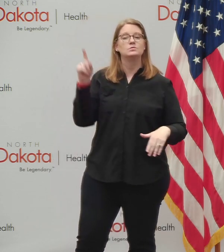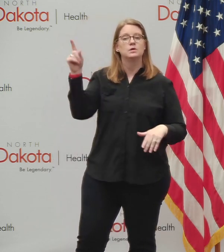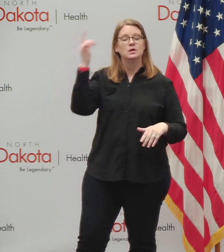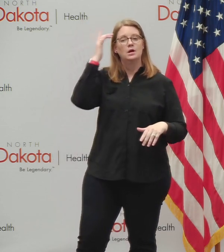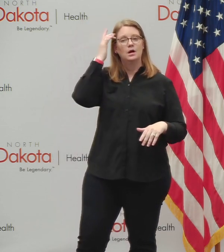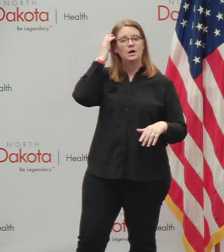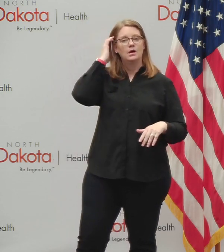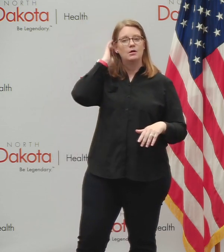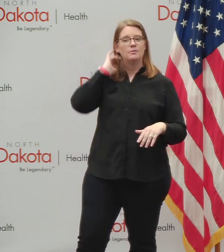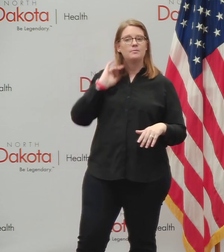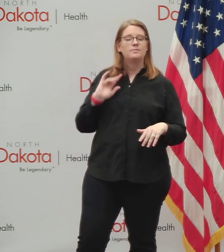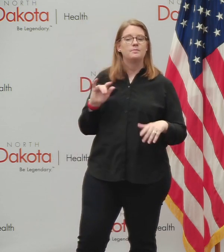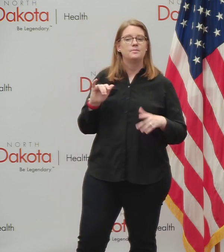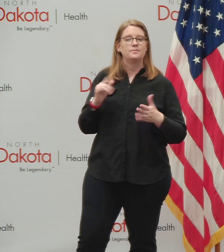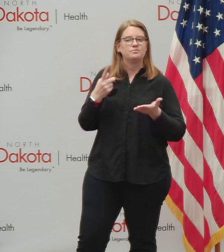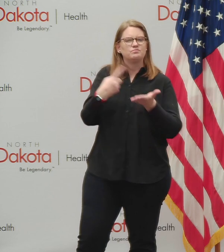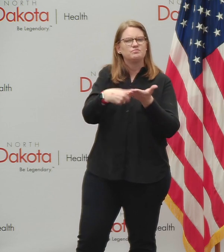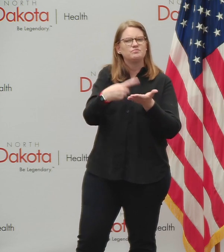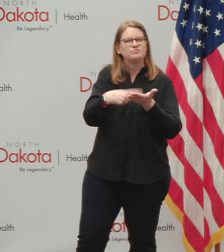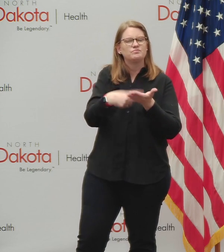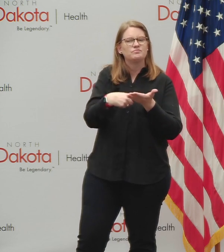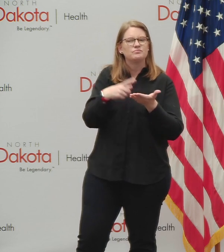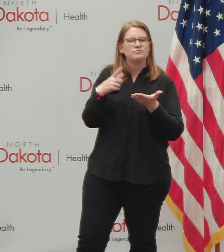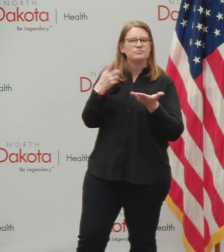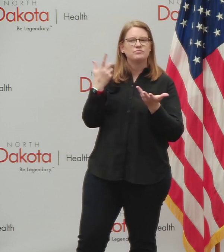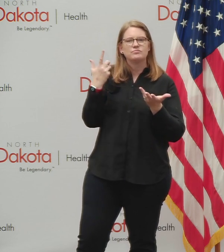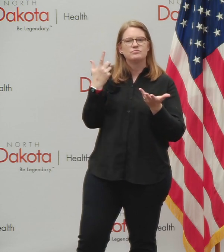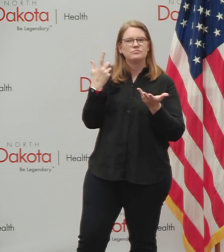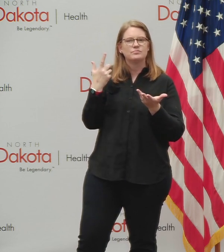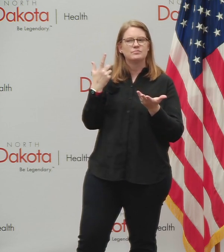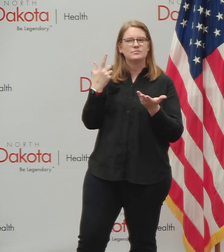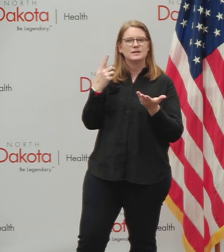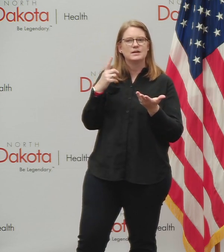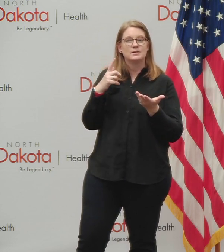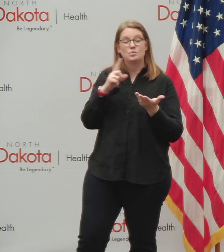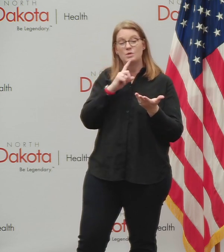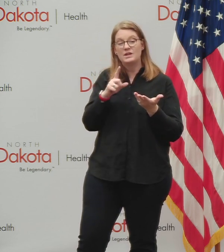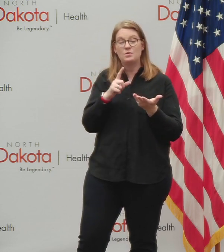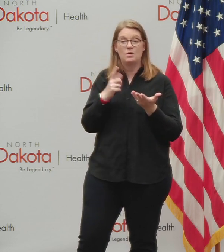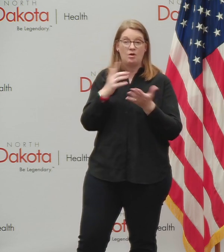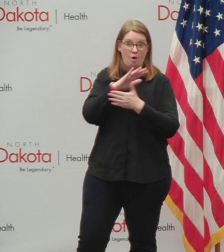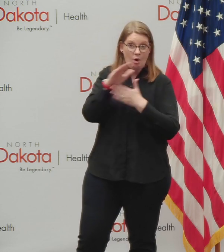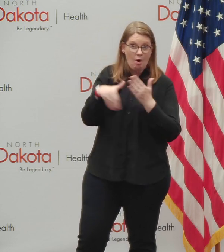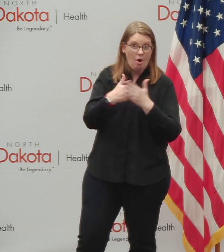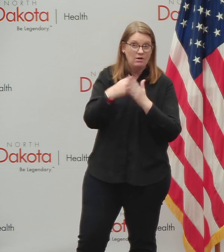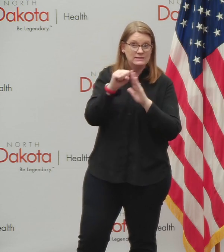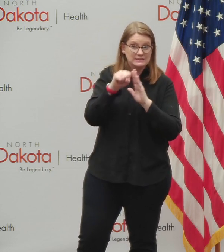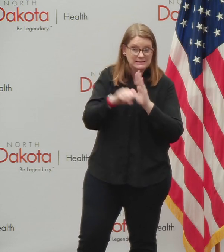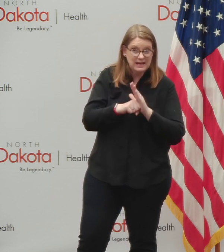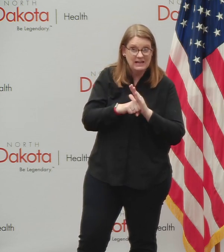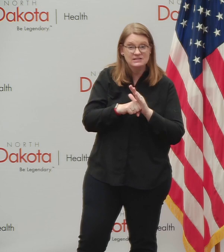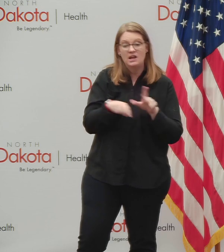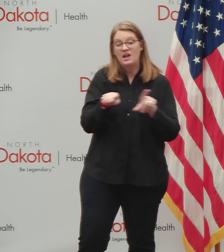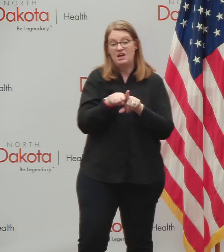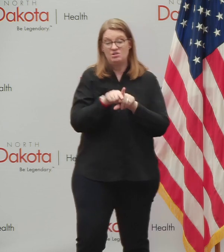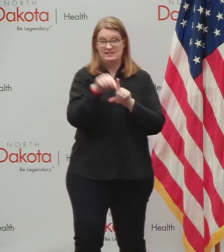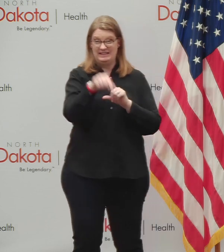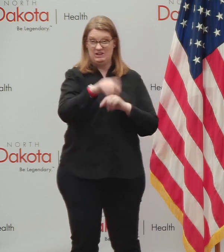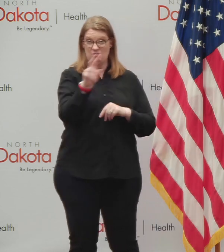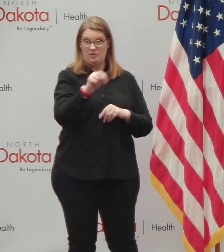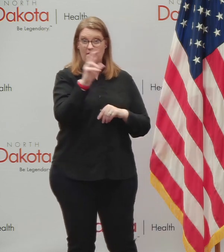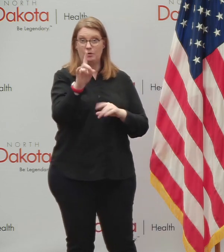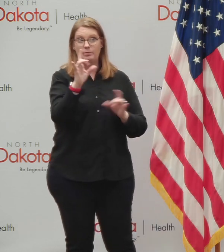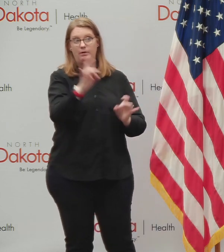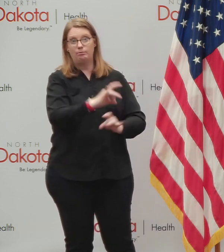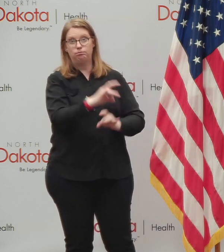as they talk about the, the things that they're looking for, for all states. And for those in North Dakota that are in the middle of the COVID storm, uh,